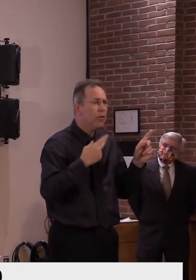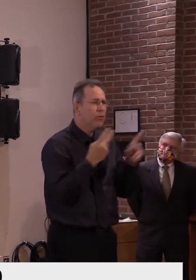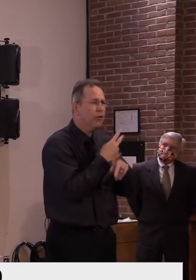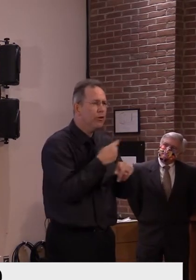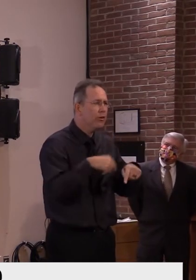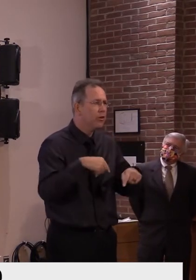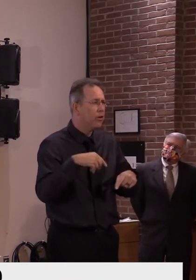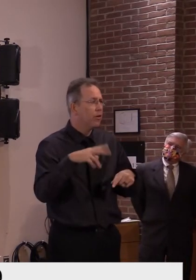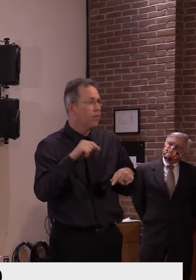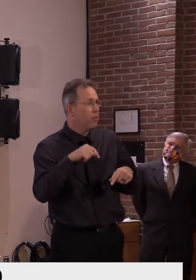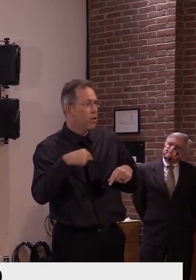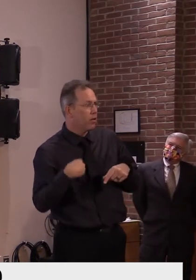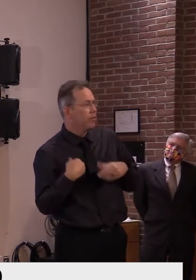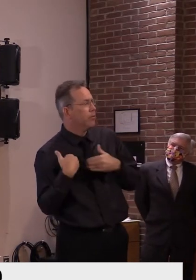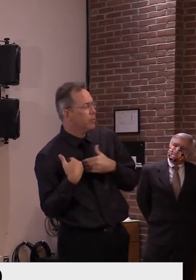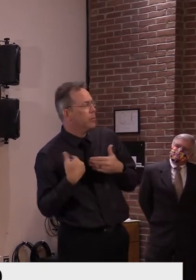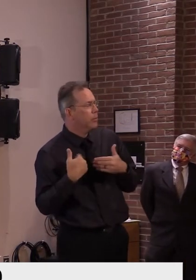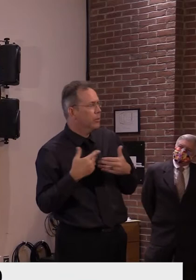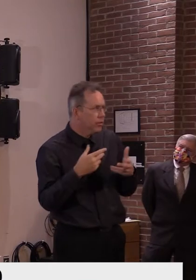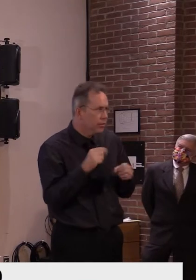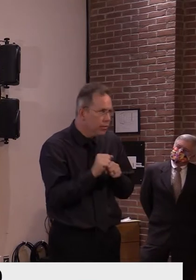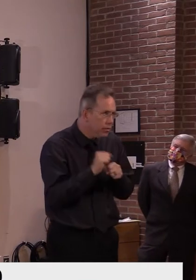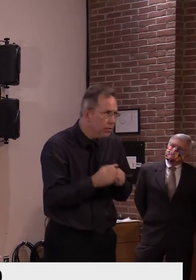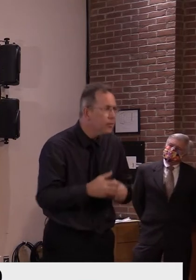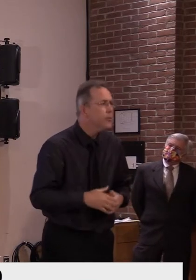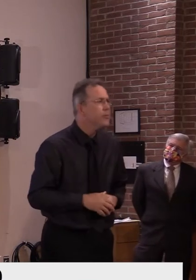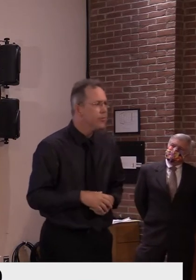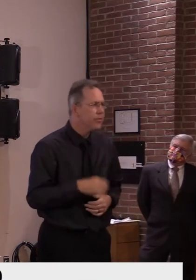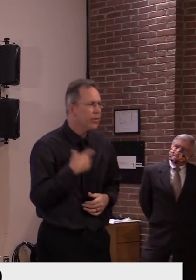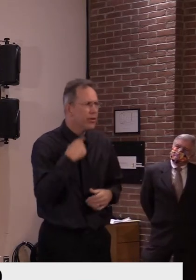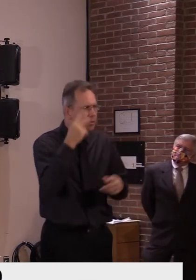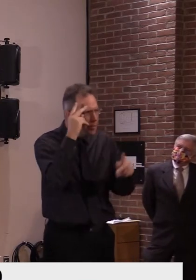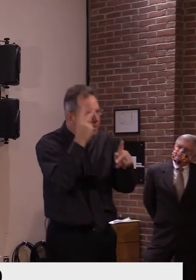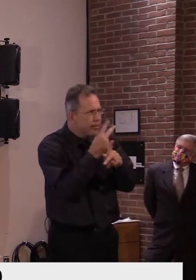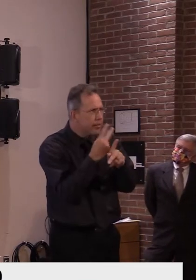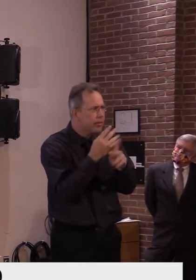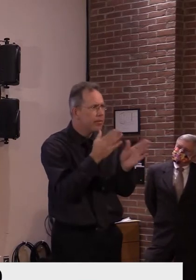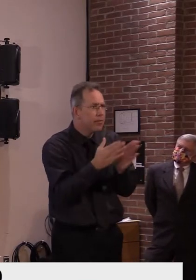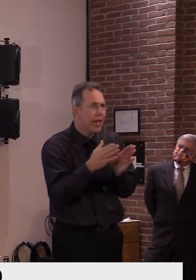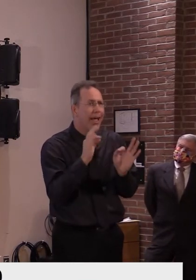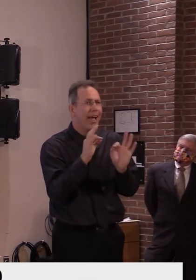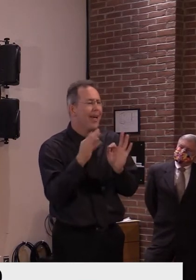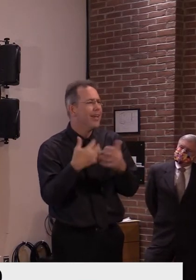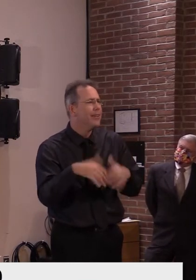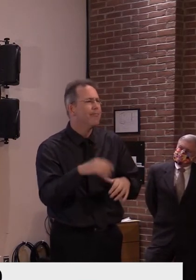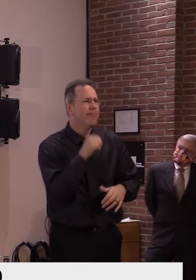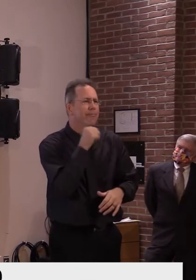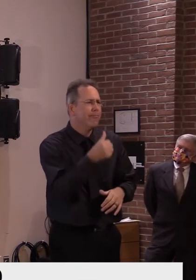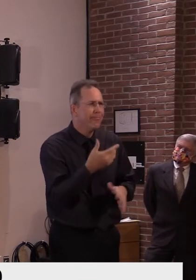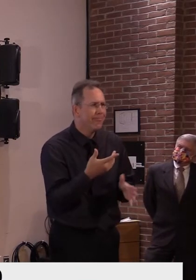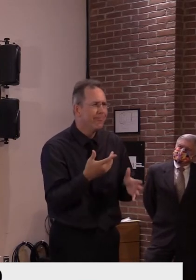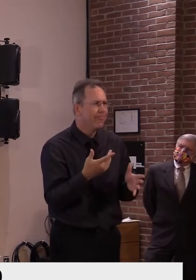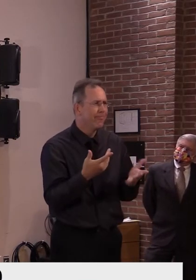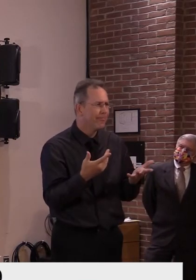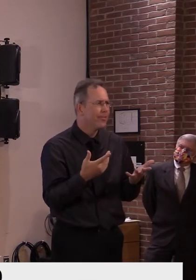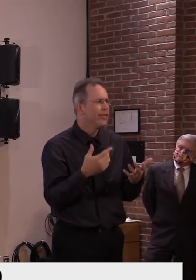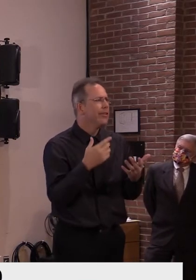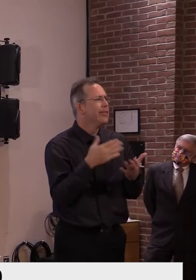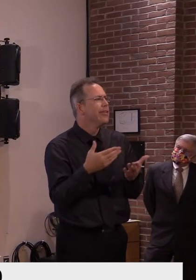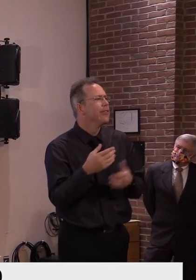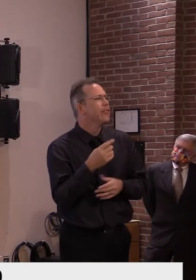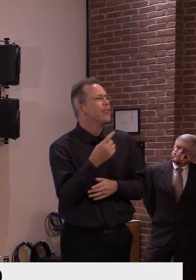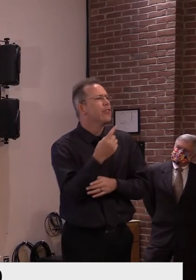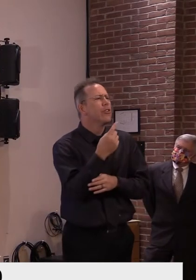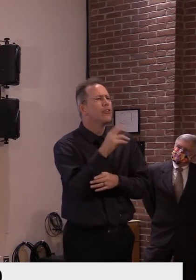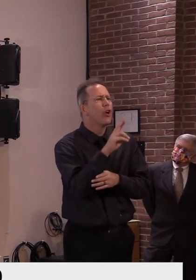and as you make your plans. Something Dr. Birx stressed with us from her experience traveling throughout the midwest